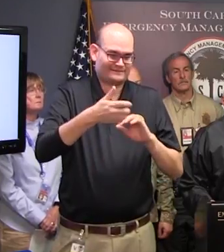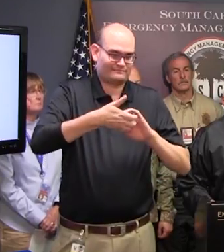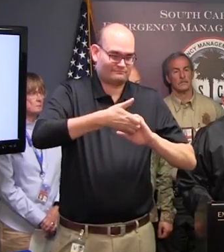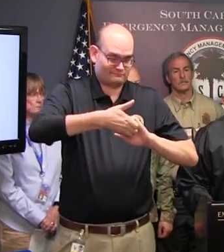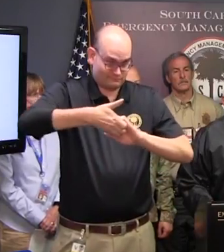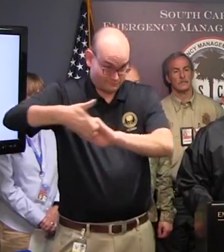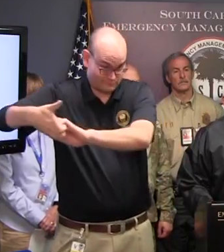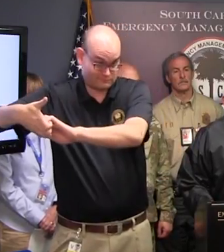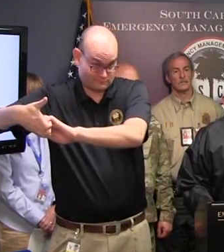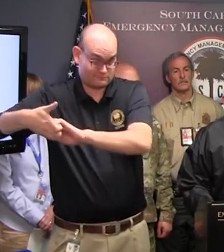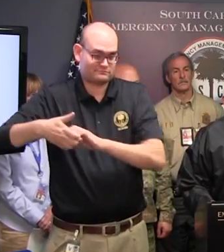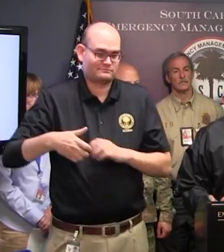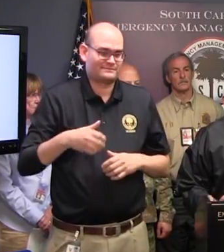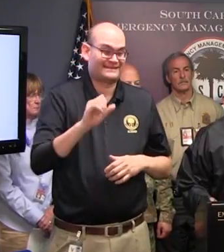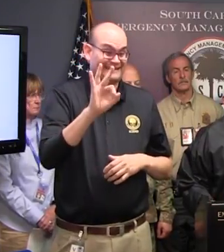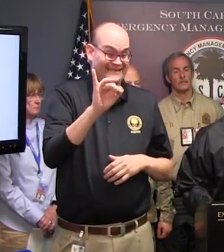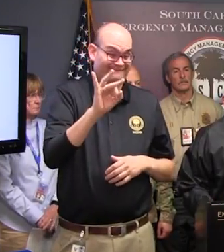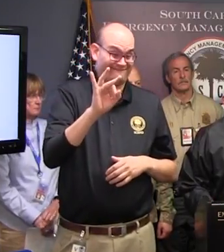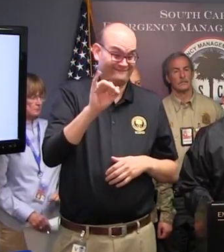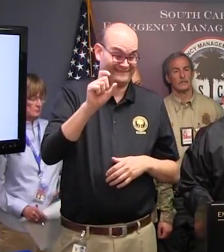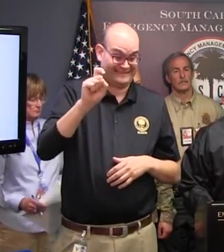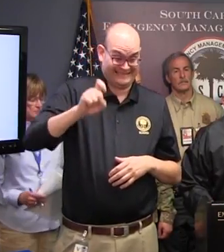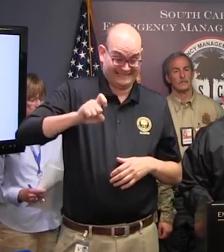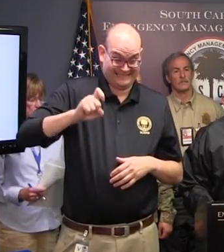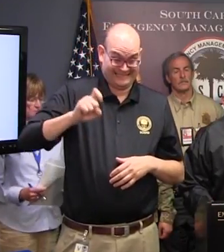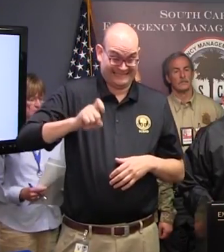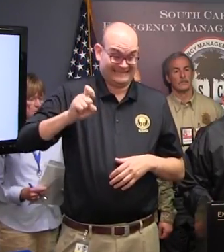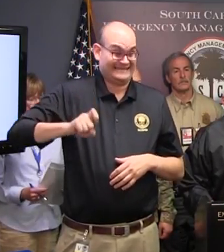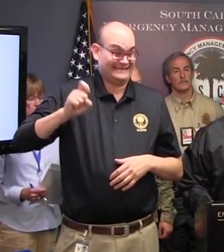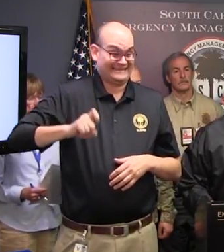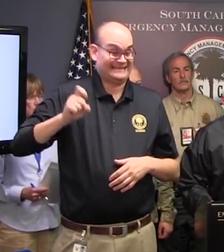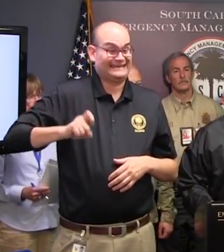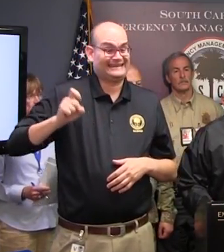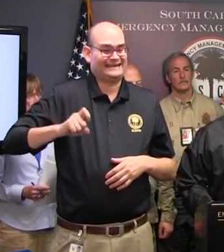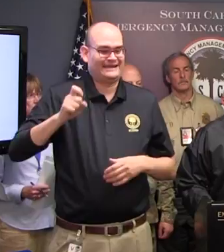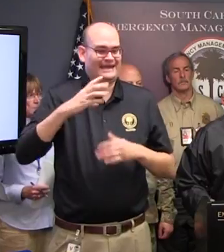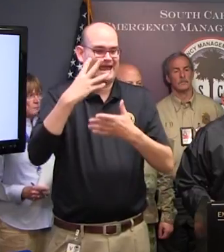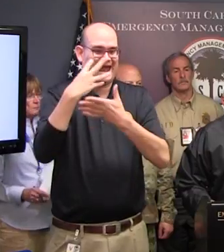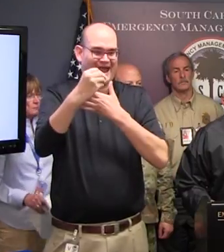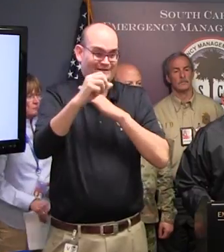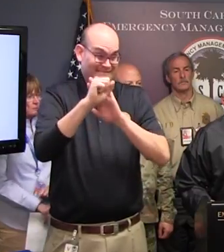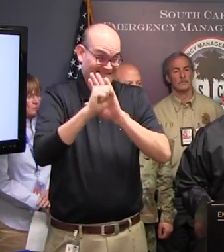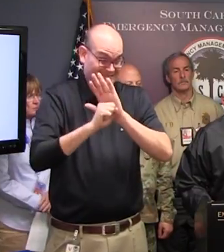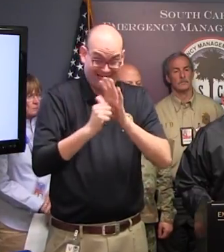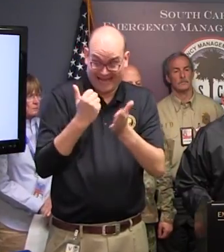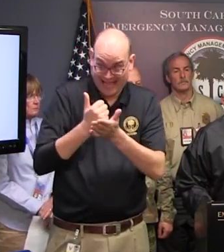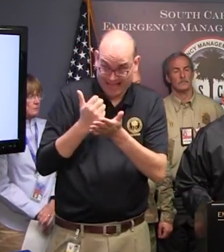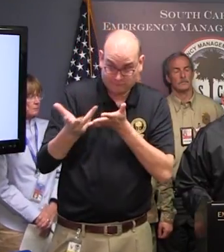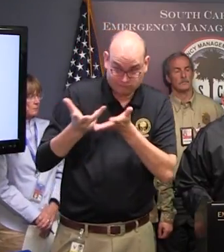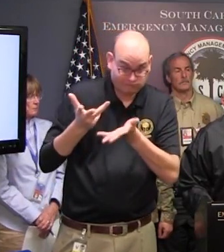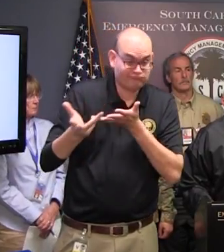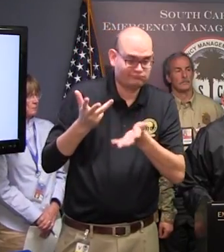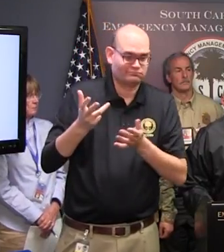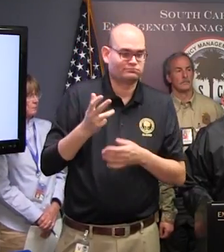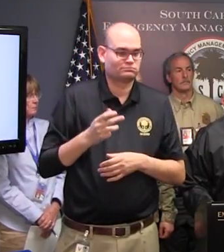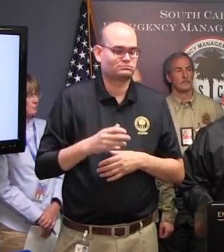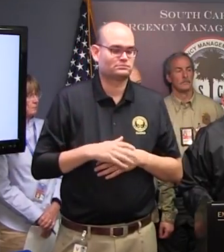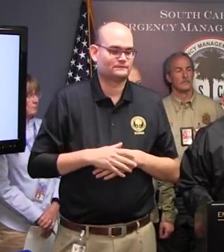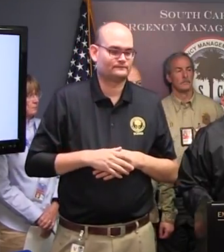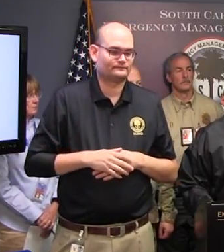Thank you, Governor.